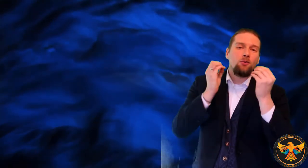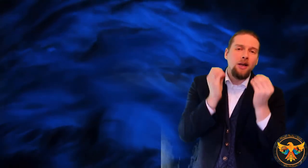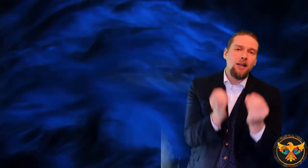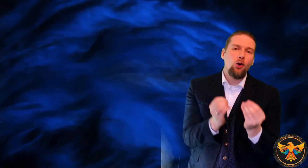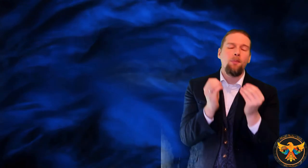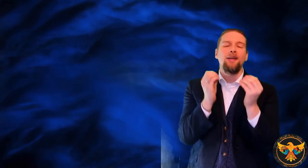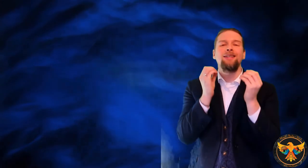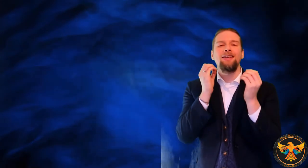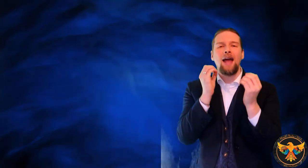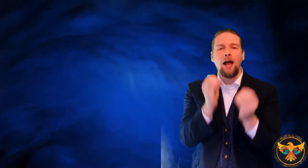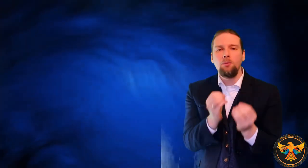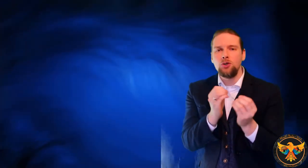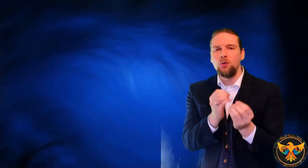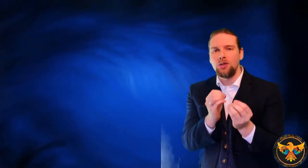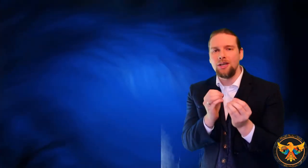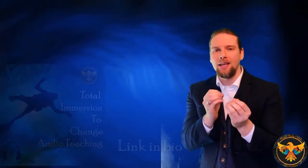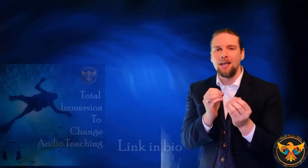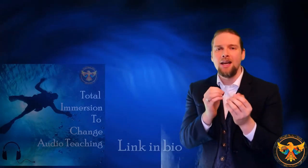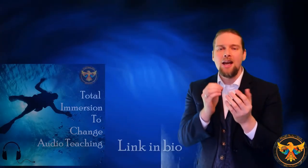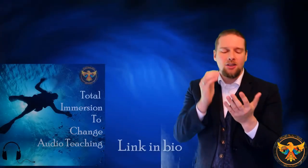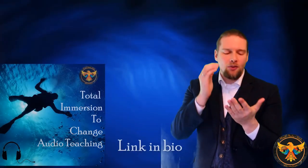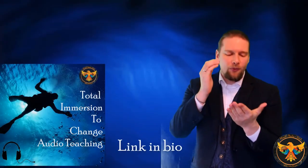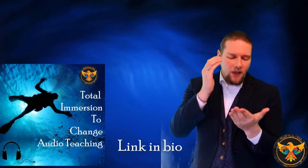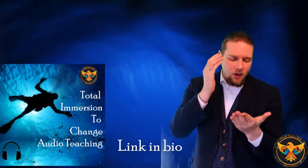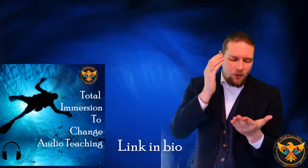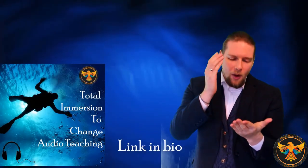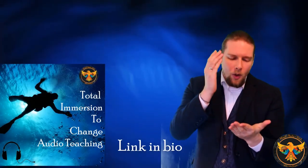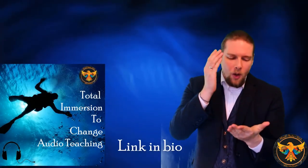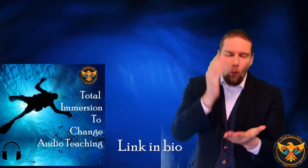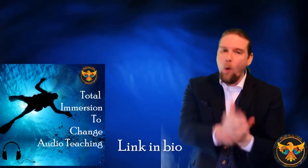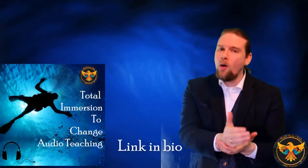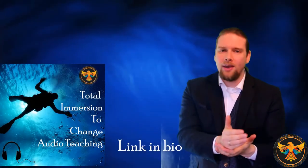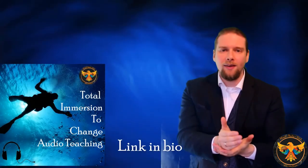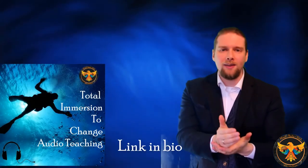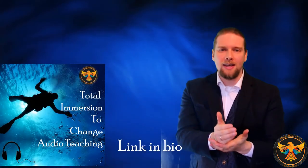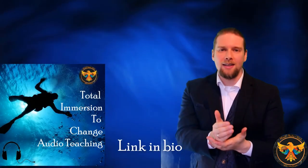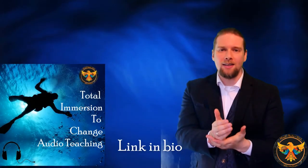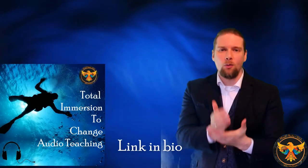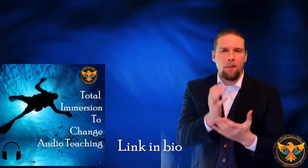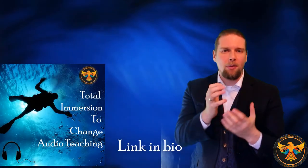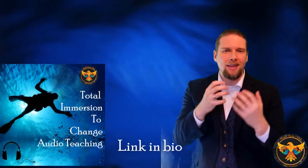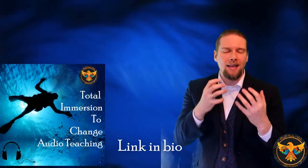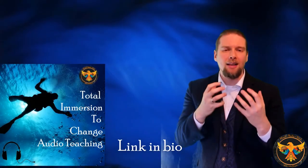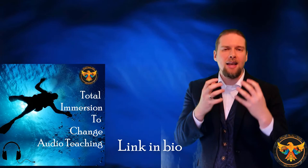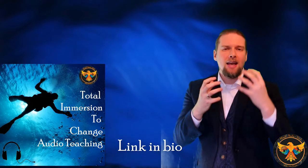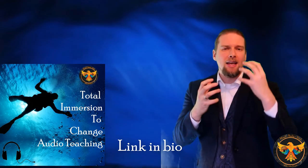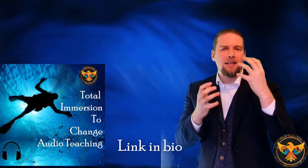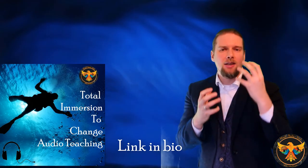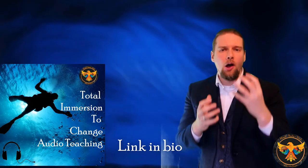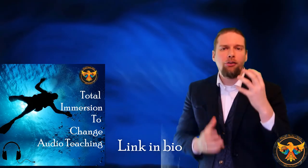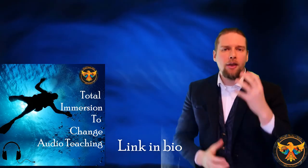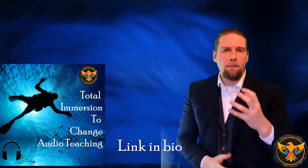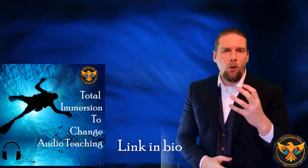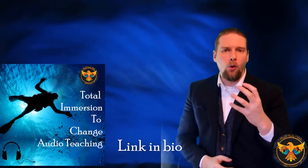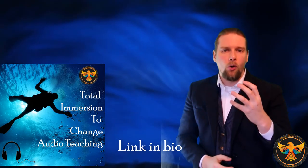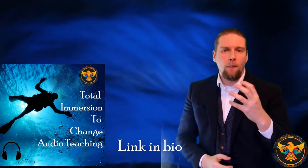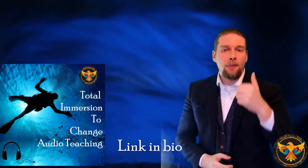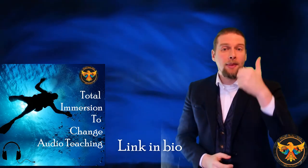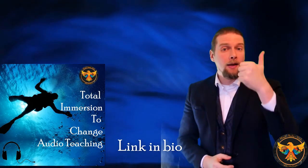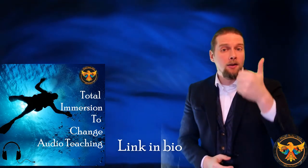I really hope this has helped you today to figure out what guilt is. Remember, guilt is nothing more than a